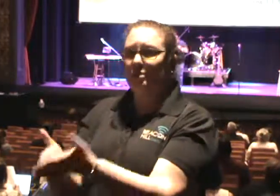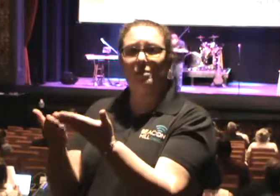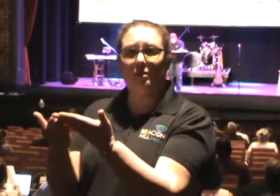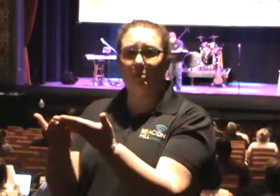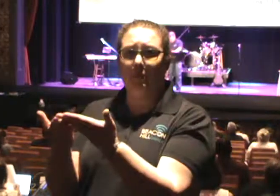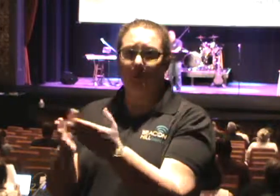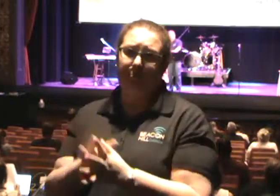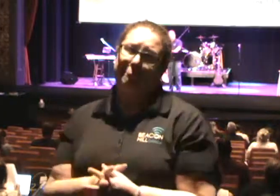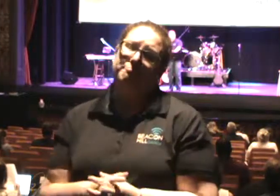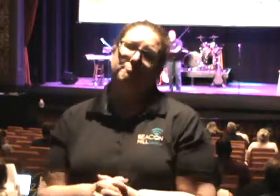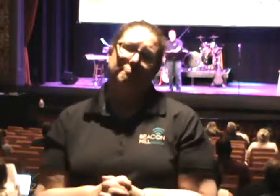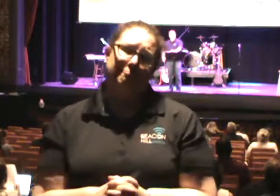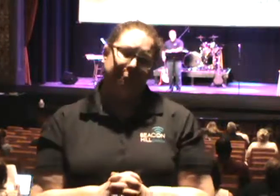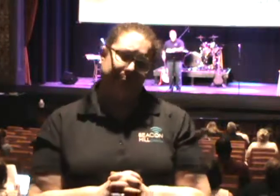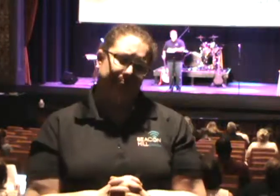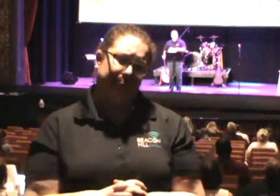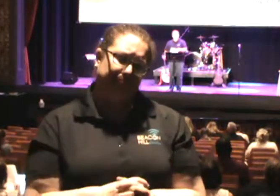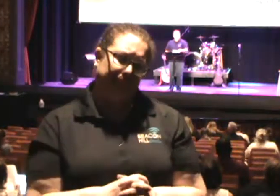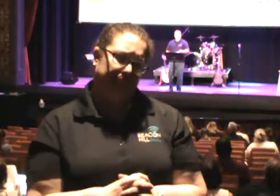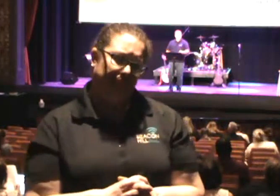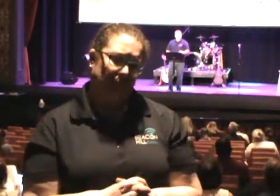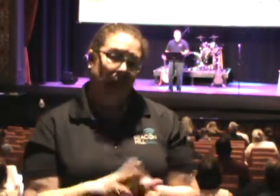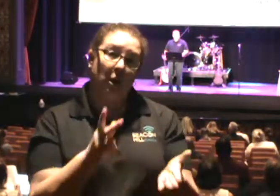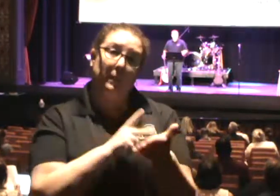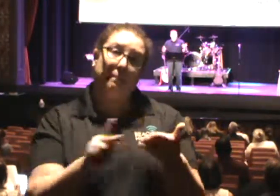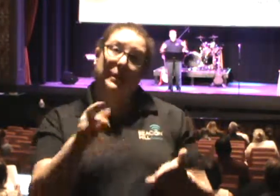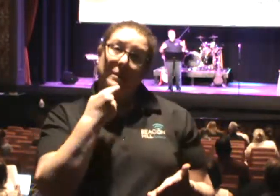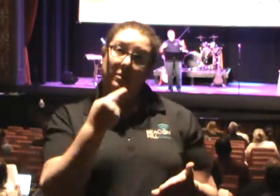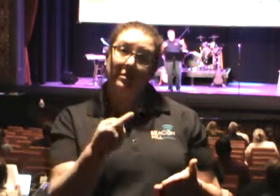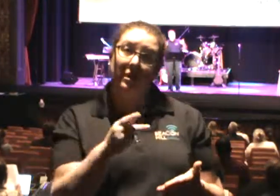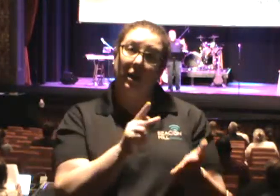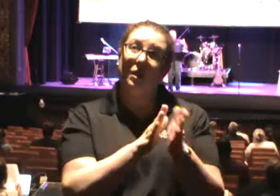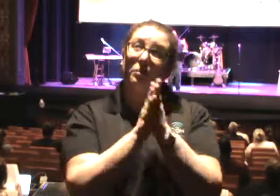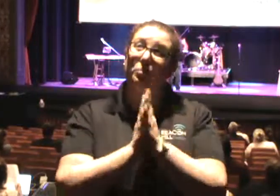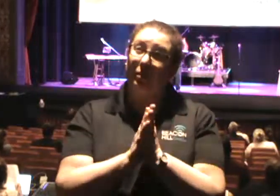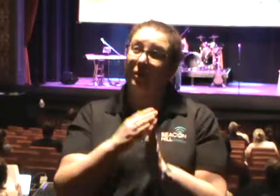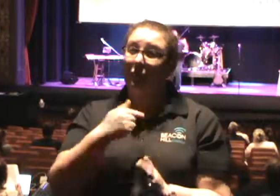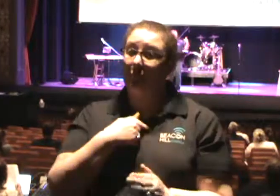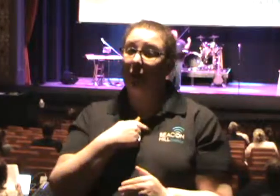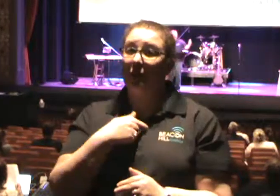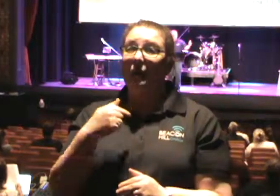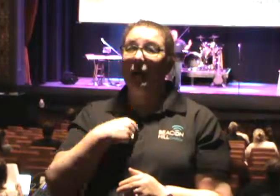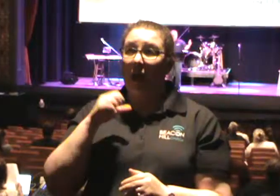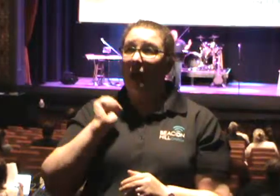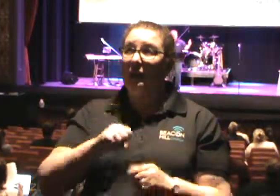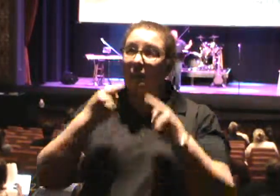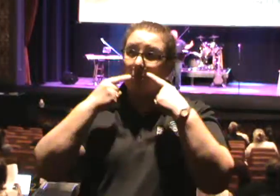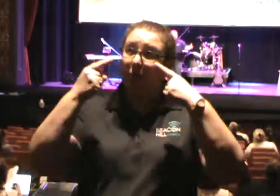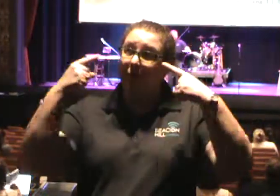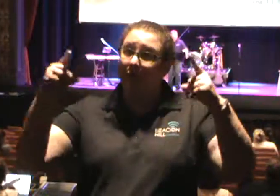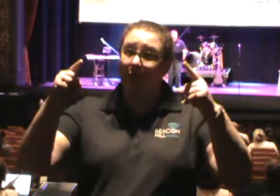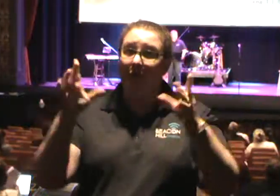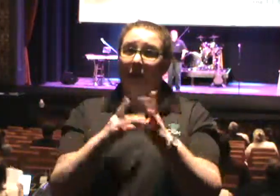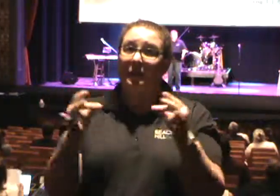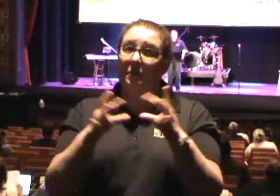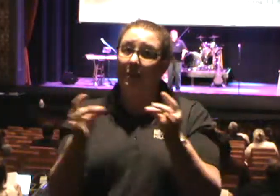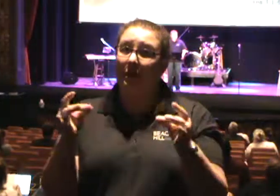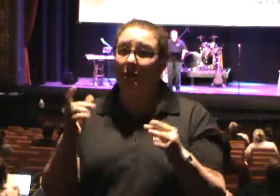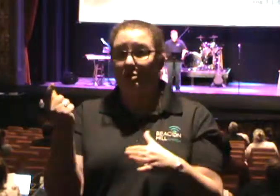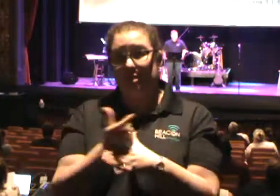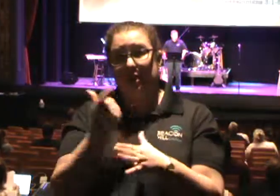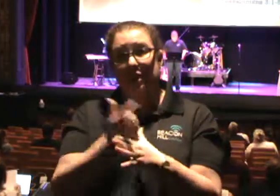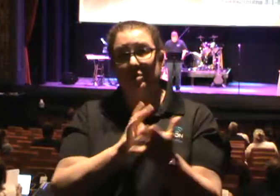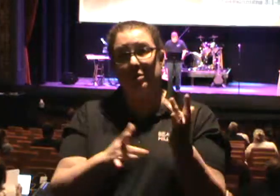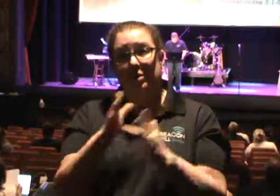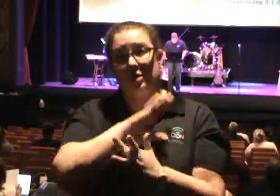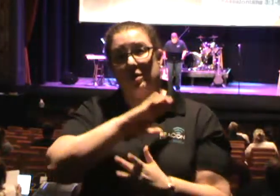We're in the Word. Let's do it. Paul said, pray for me that I would proclaim the message of the Gospel of Jesus